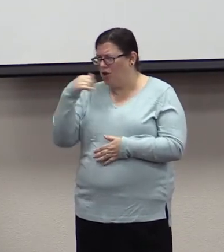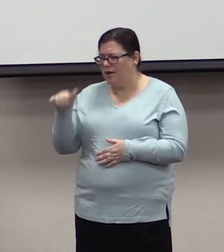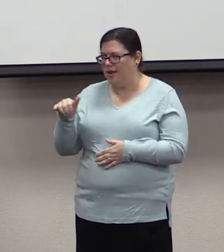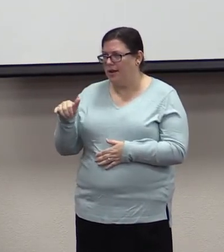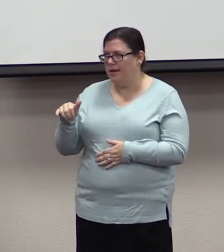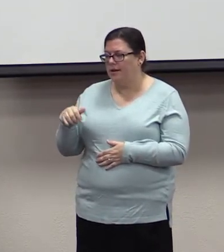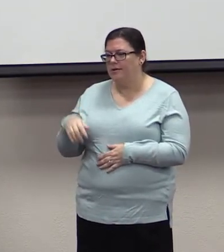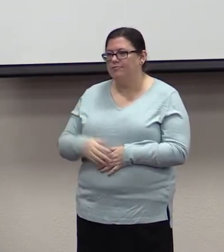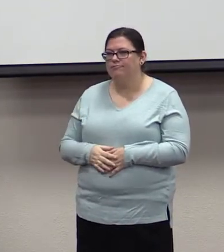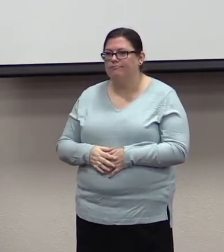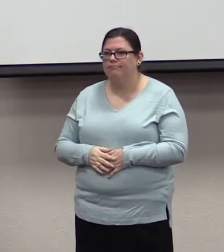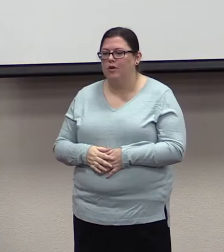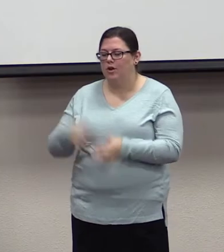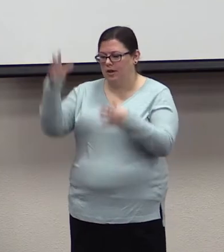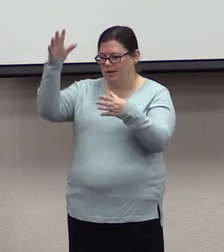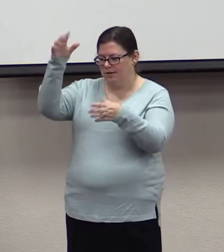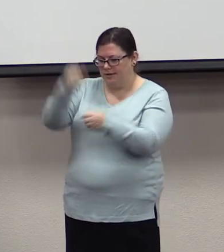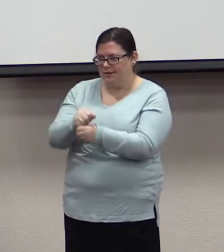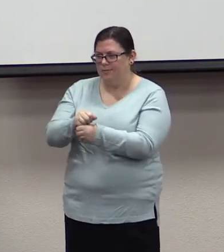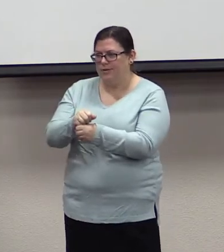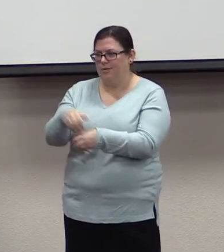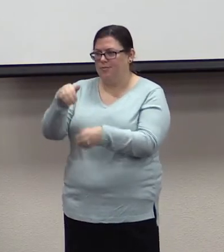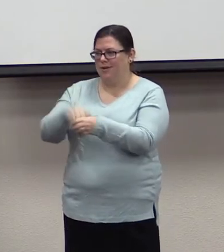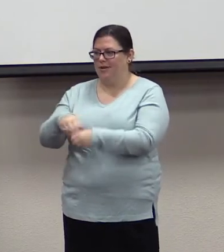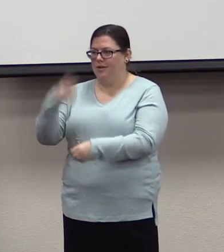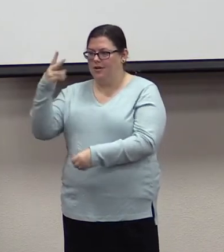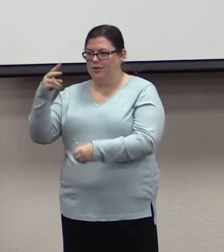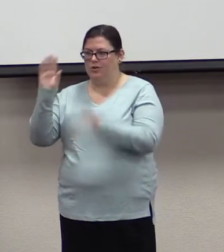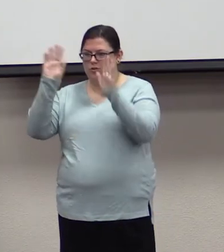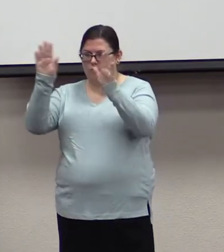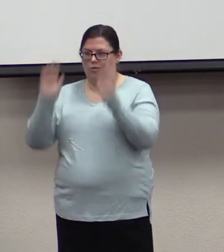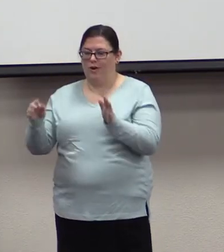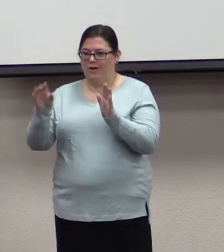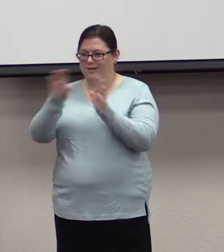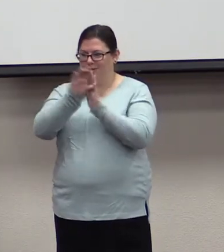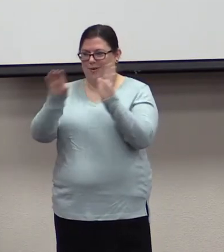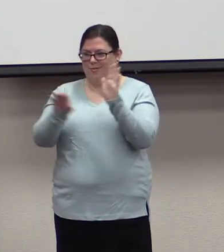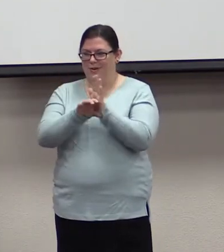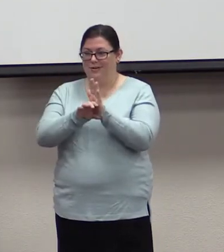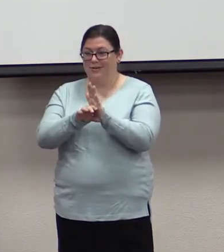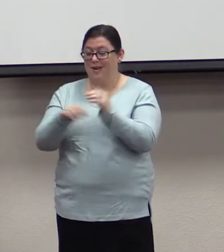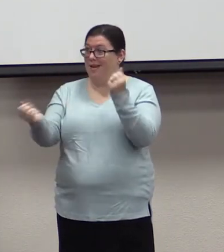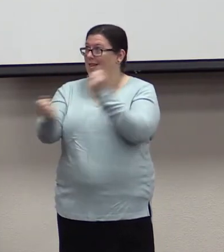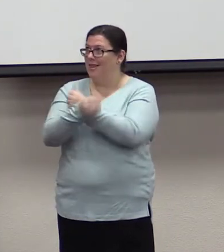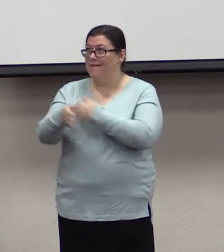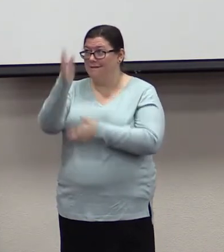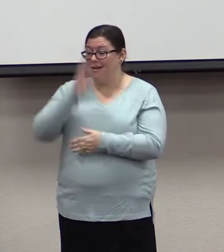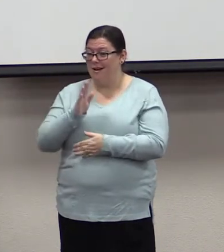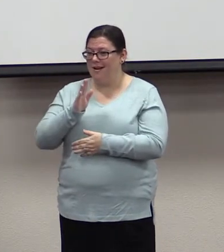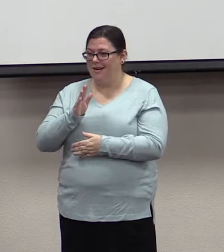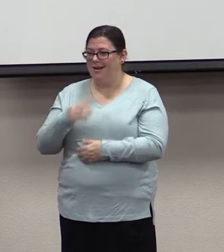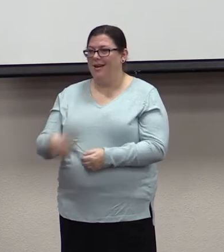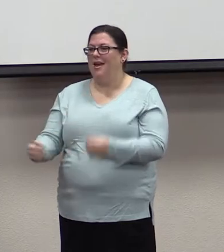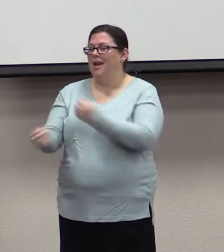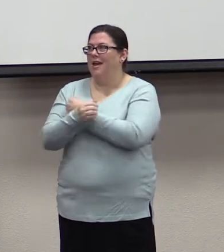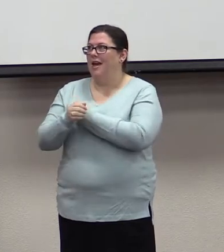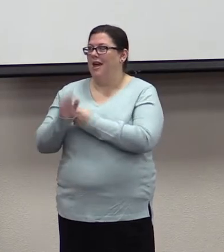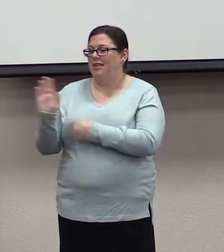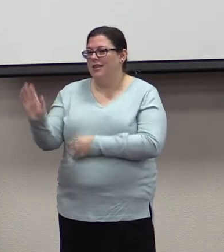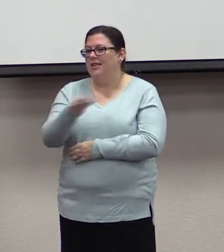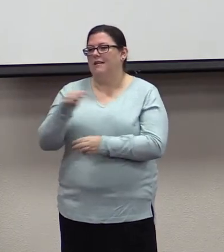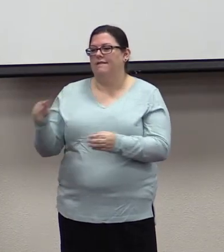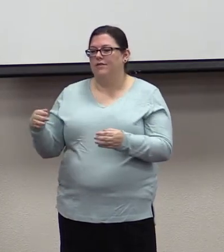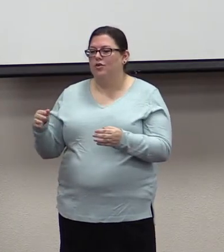in the two greatest commands. Love God and love your neighbor. If someone has their hands full